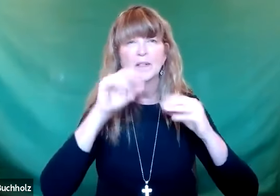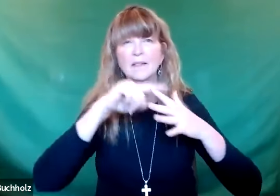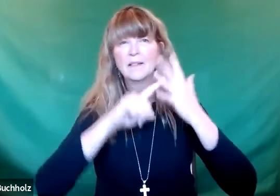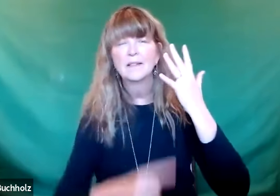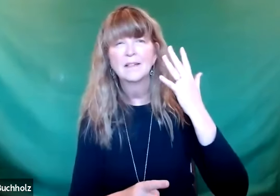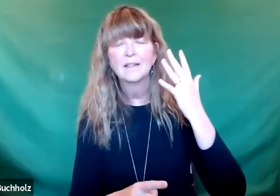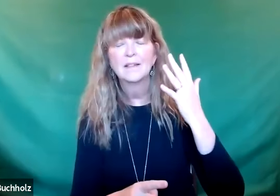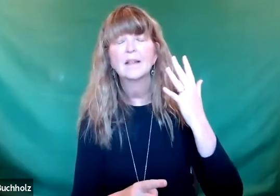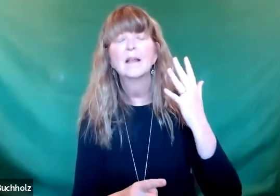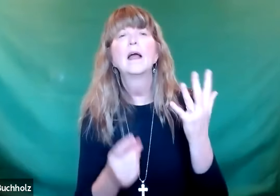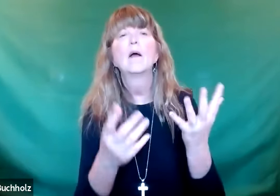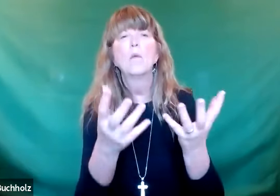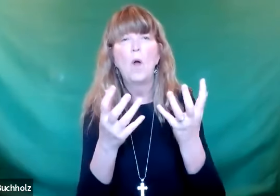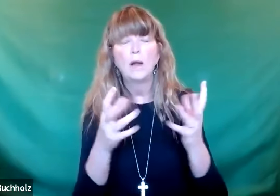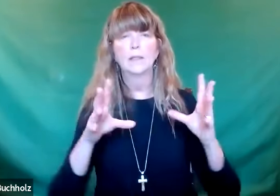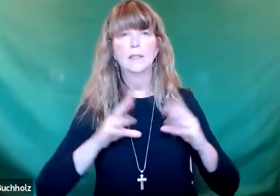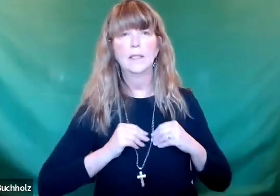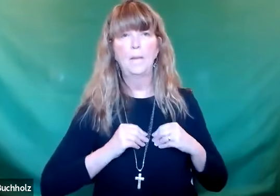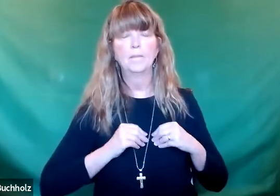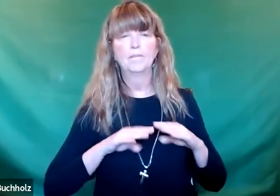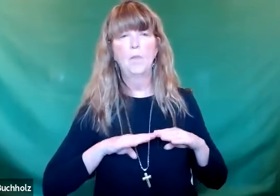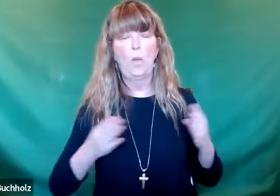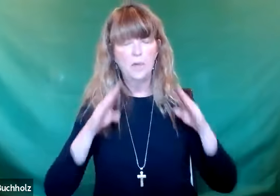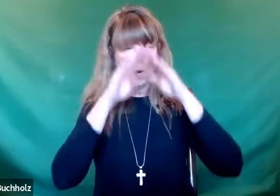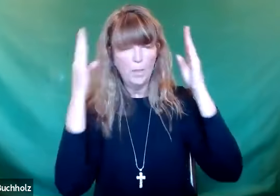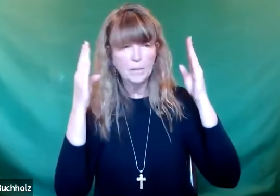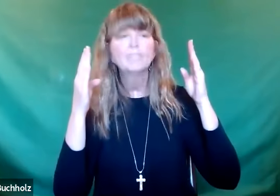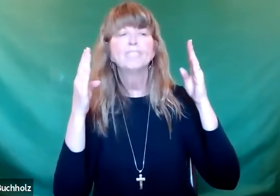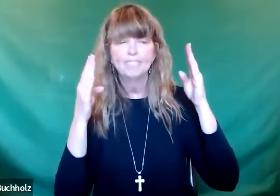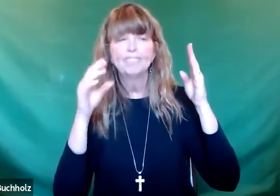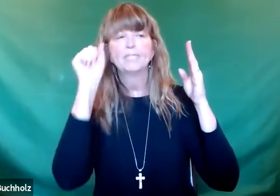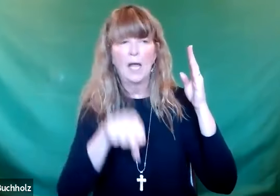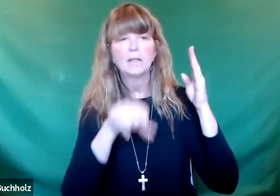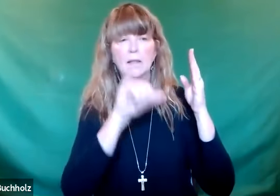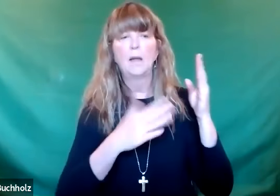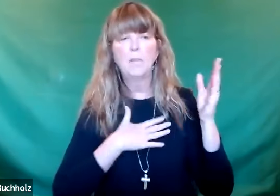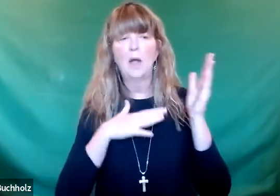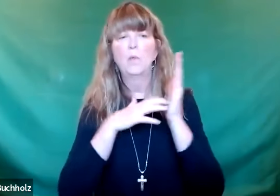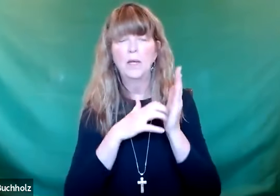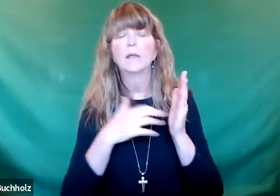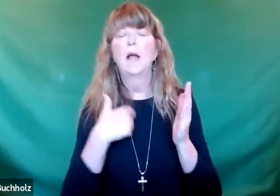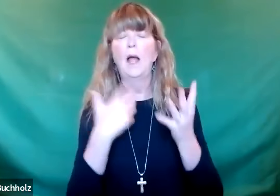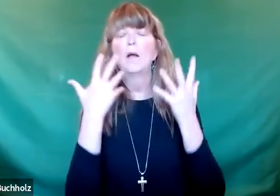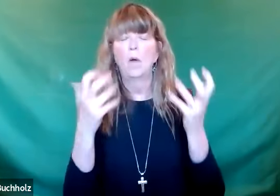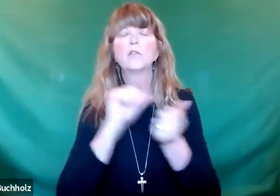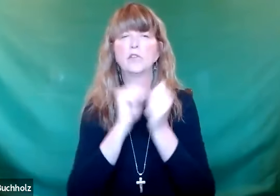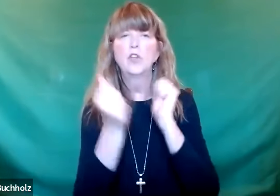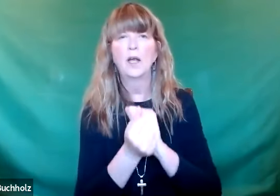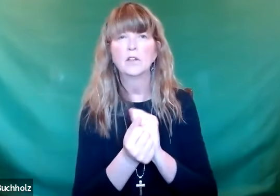parables and to the sermons. And to ask the Holy Spirit to help us open our